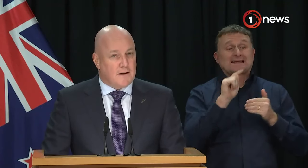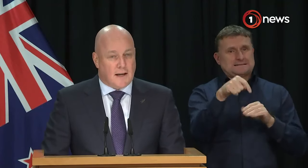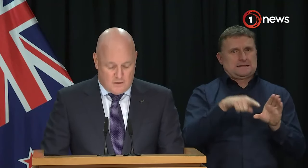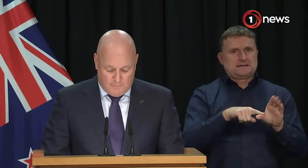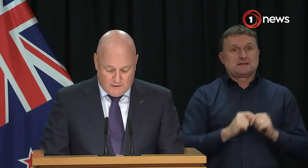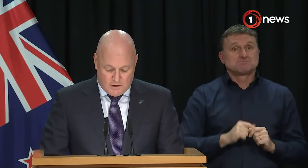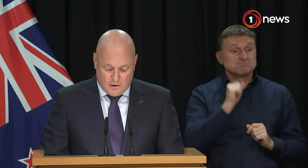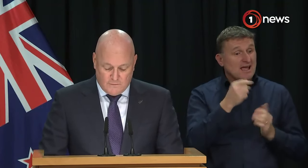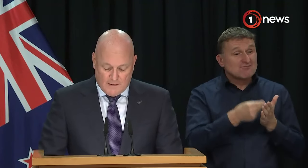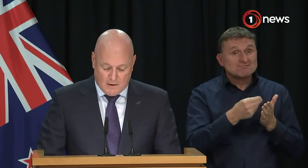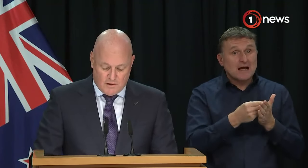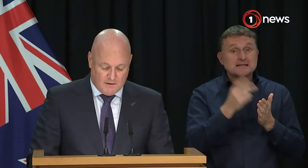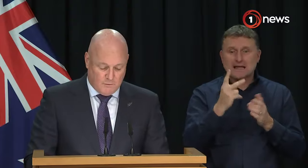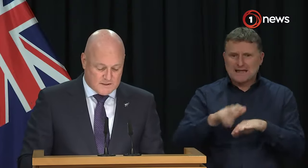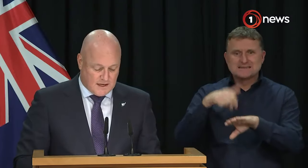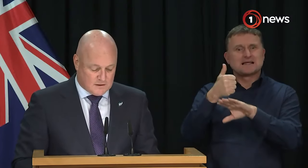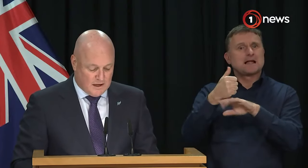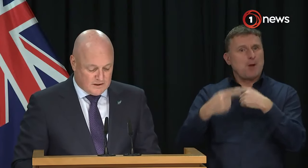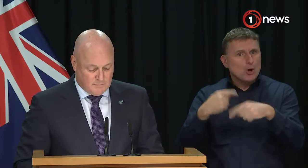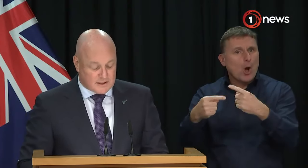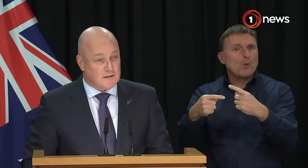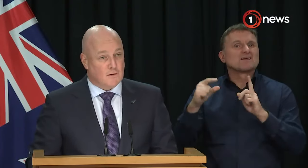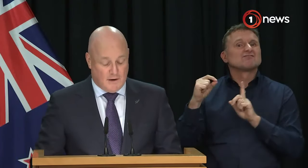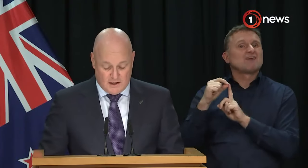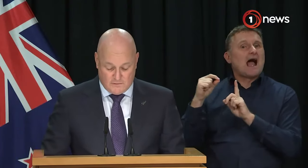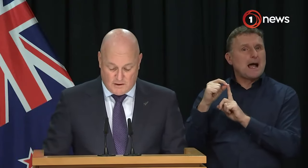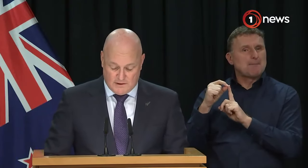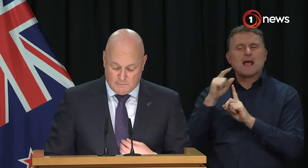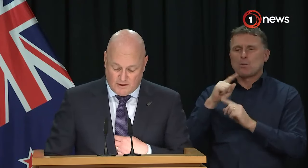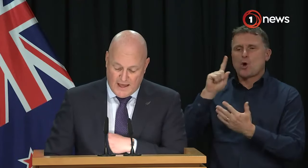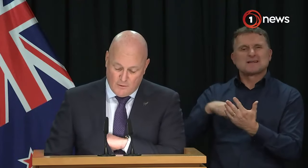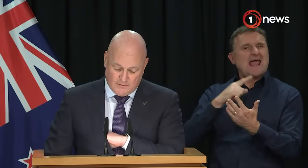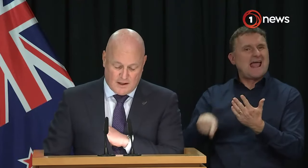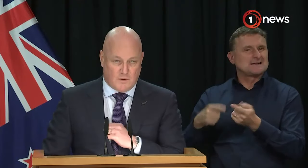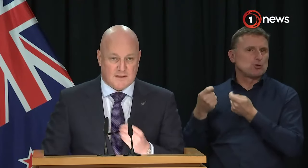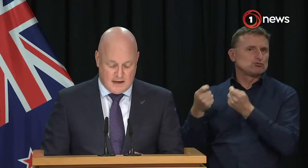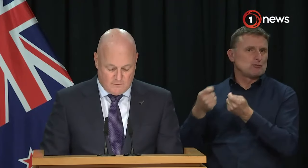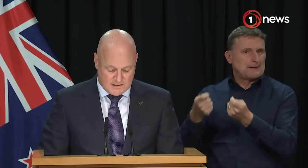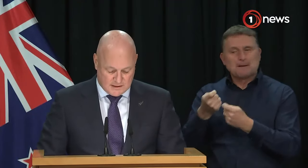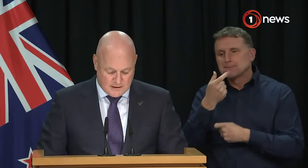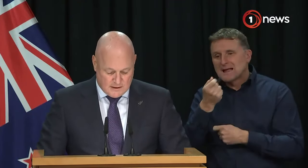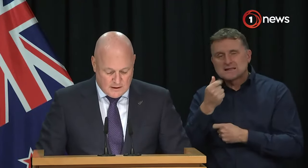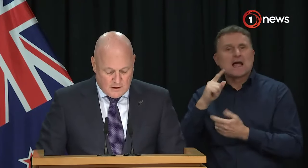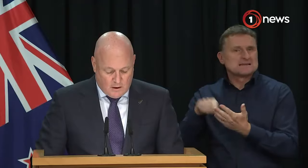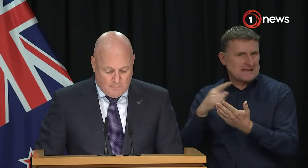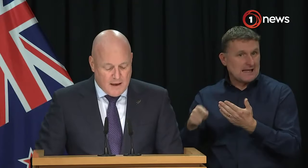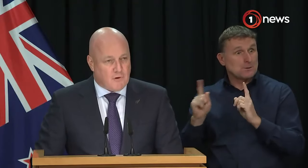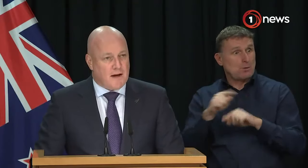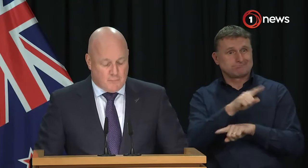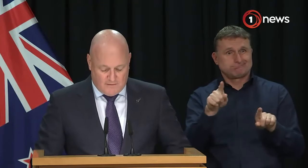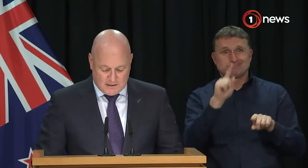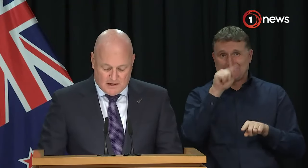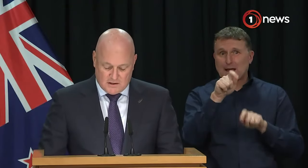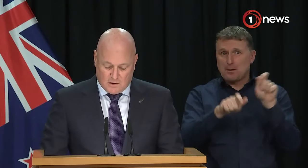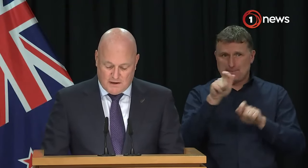If funding had not been renewed Pharmac would have been forced to cancel eligibility for a range of treatments putting the health of Kiwis at risk. On